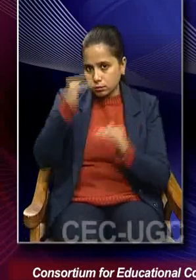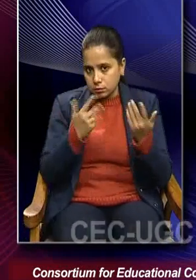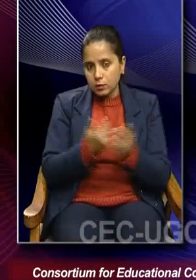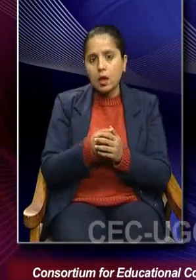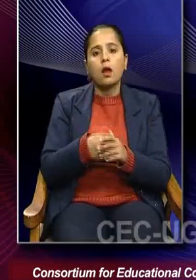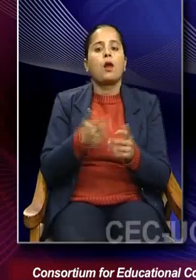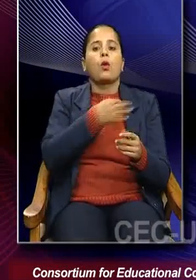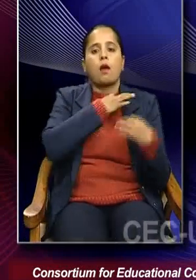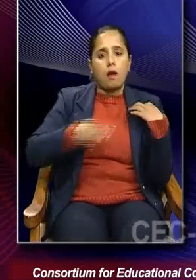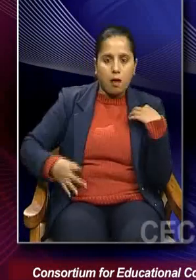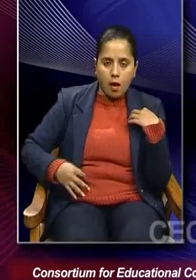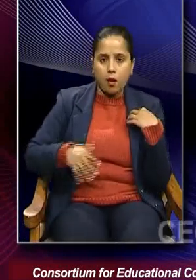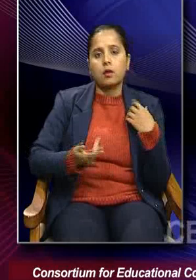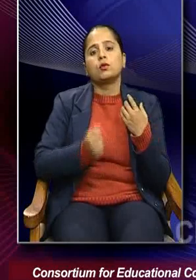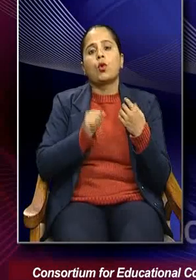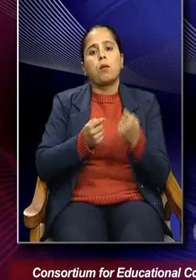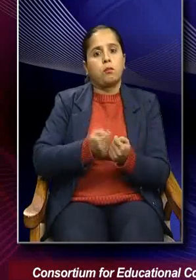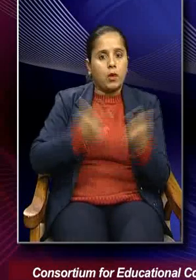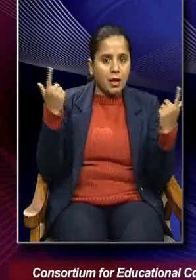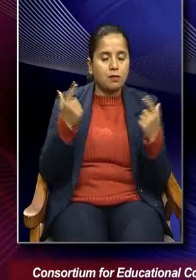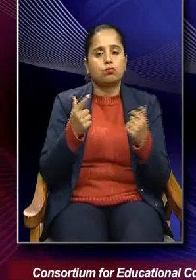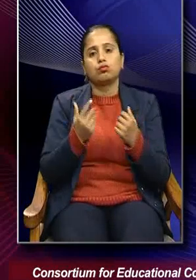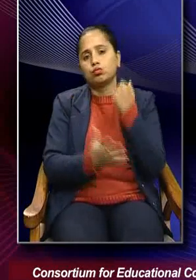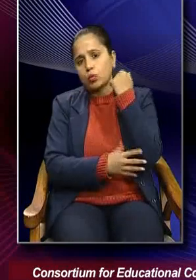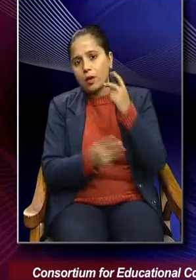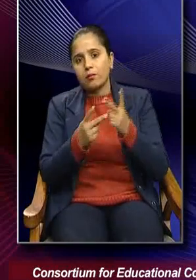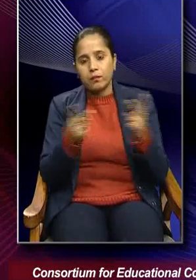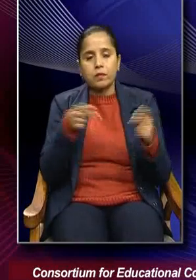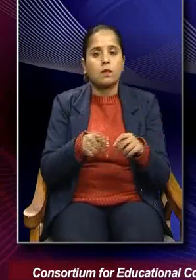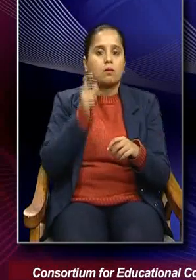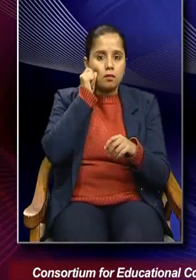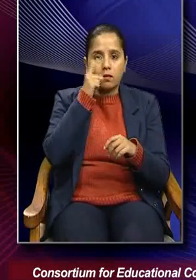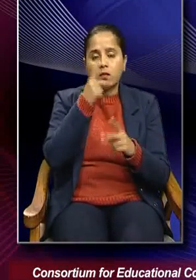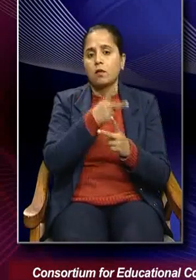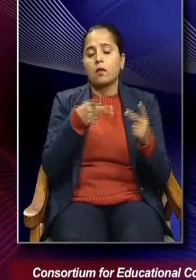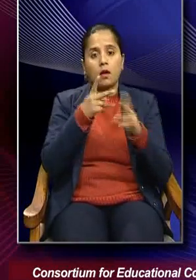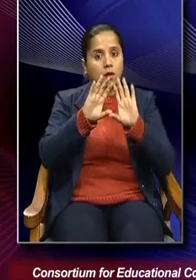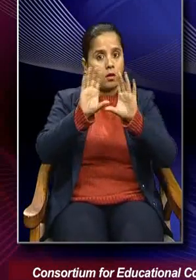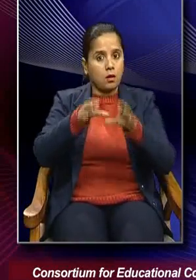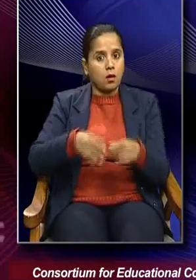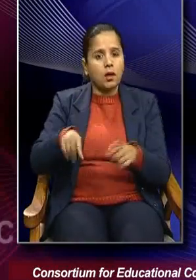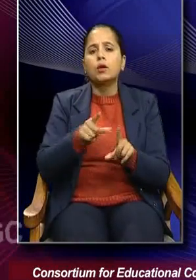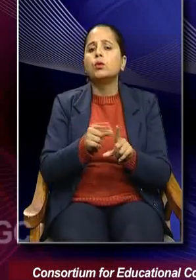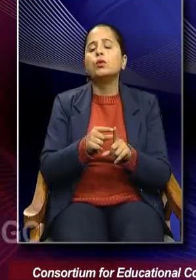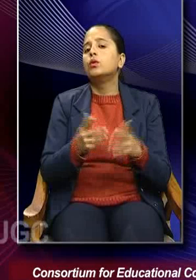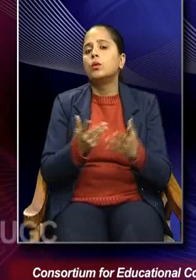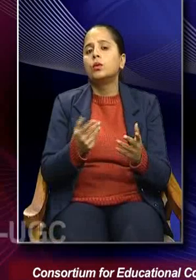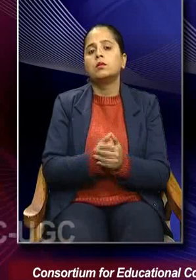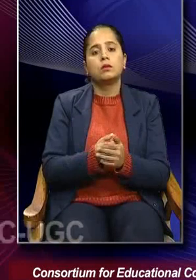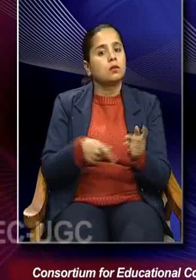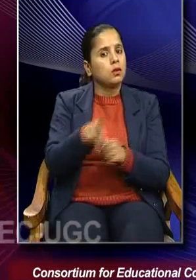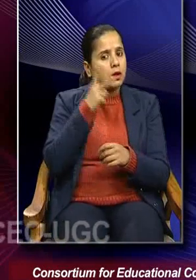caste, class category, gender categories. Now, these categories will do what? Will